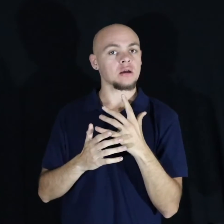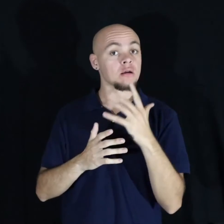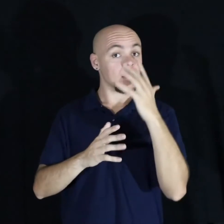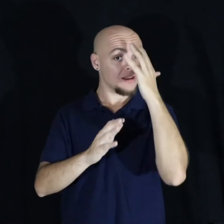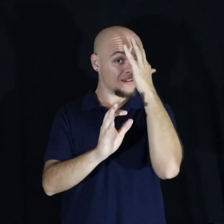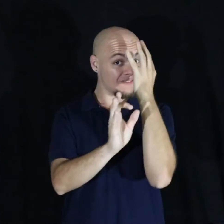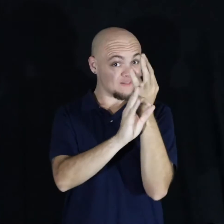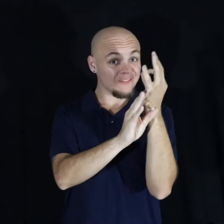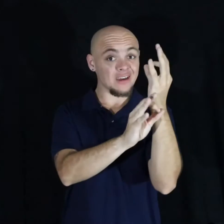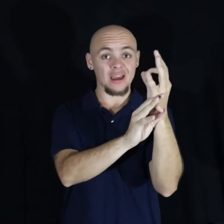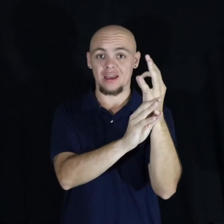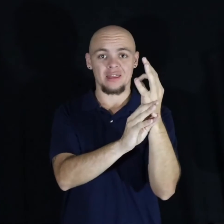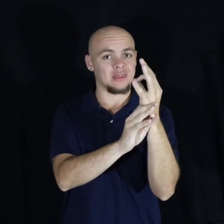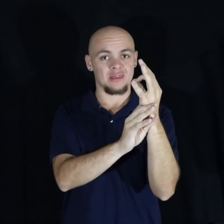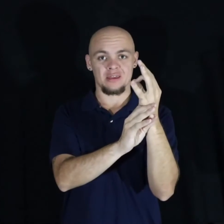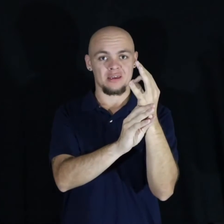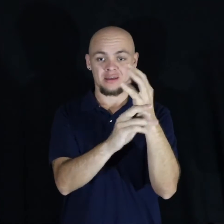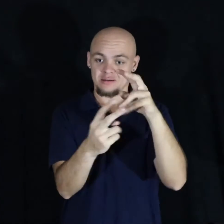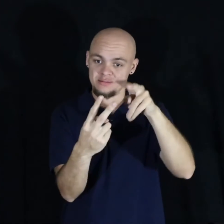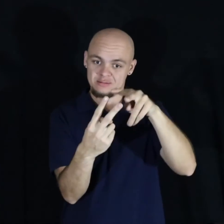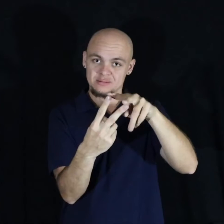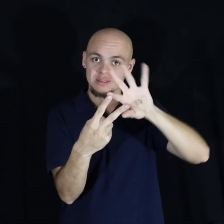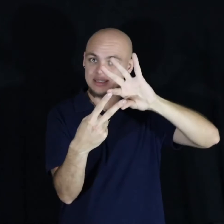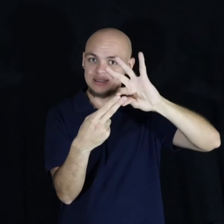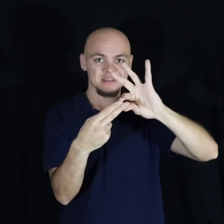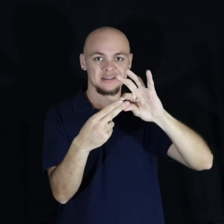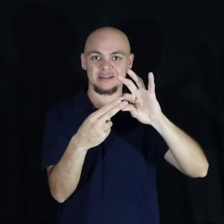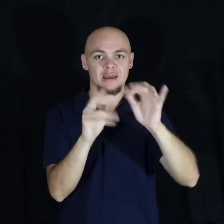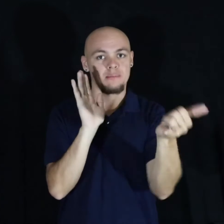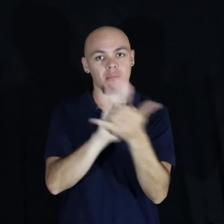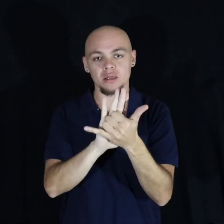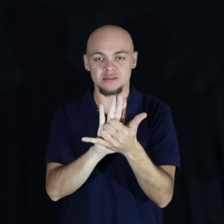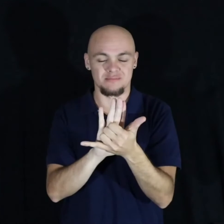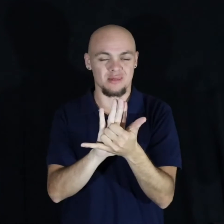cannot exist in the same place.